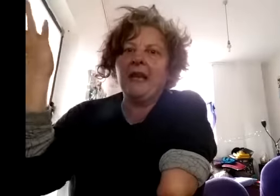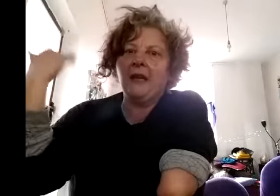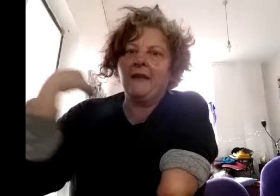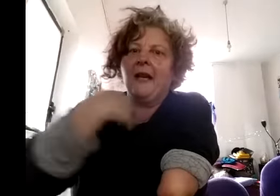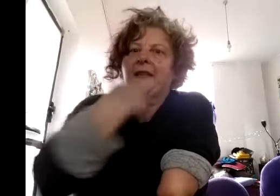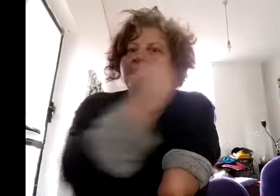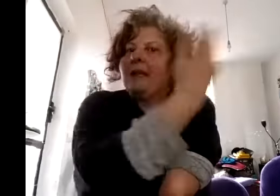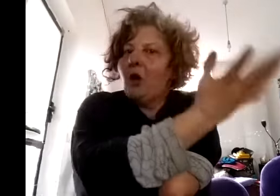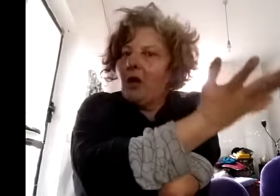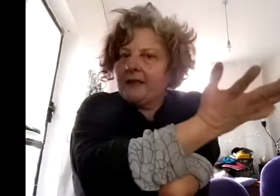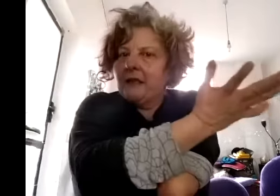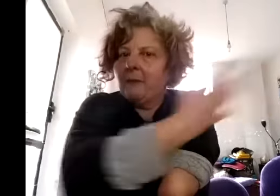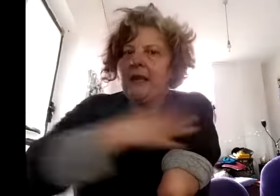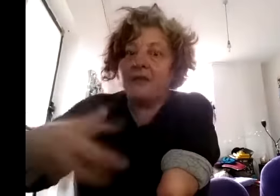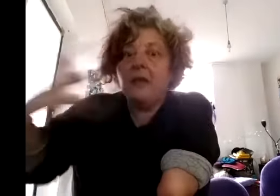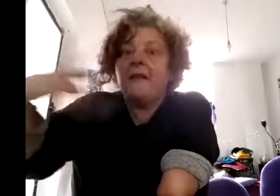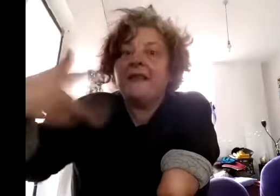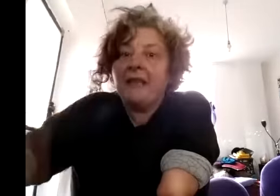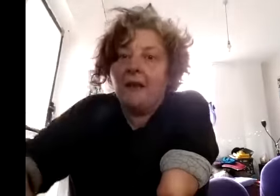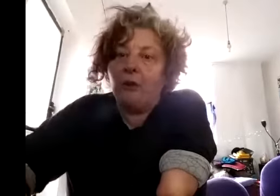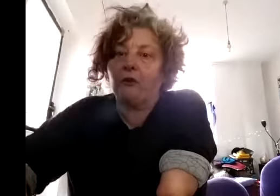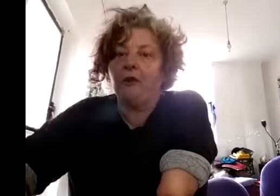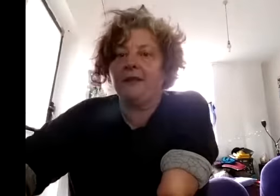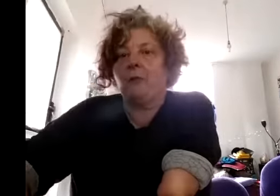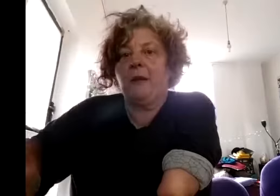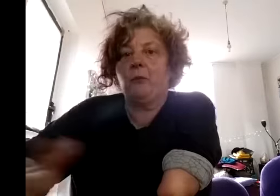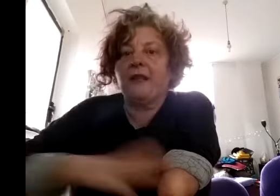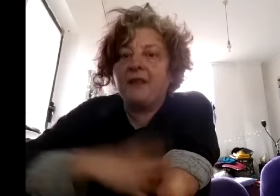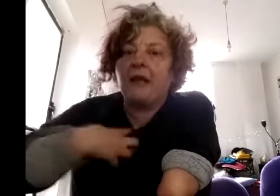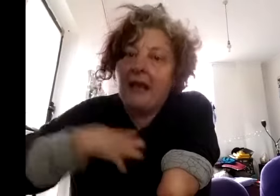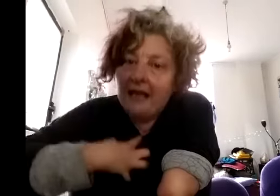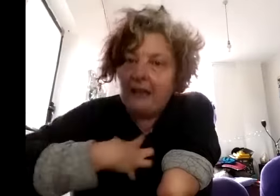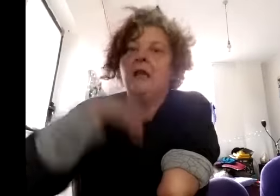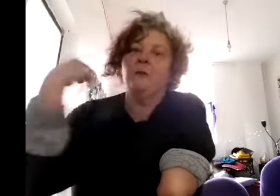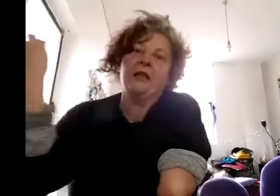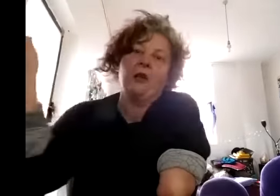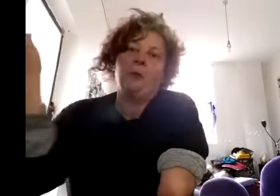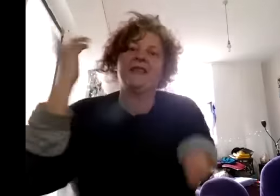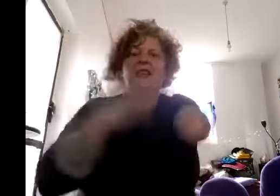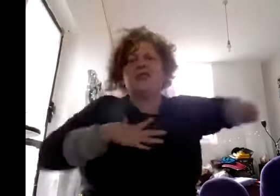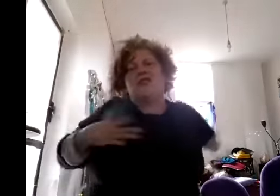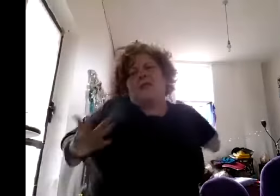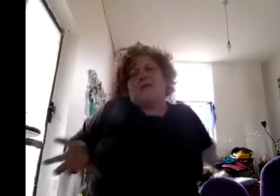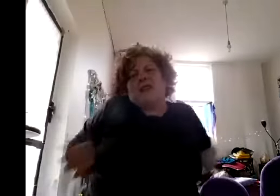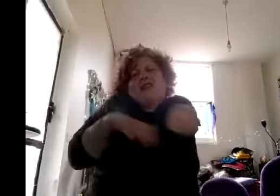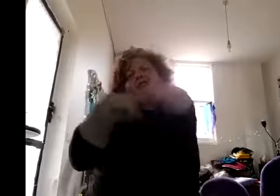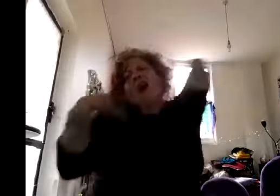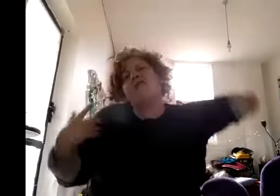and nasty person up there because that's the other pressure on disabled people that it's okay for me to go up on stage as long as i'm very loving